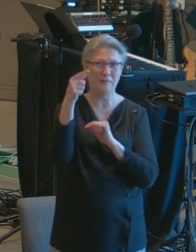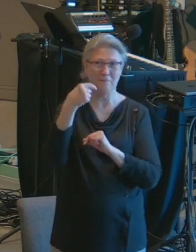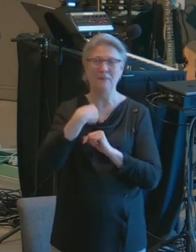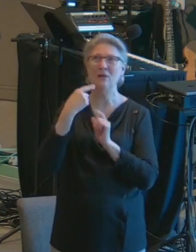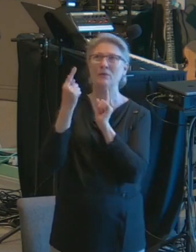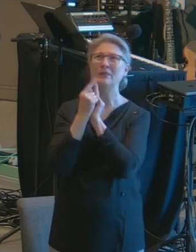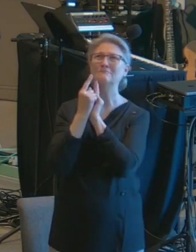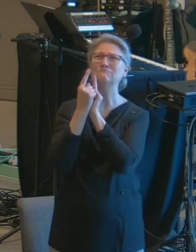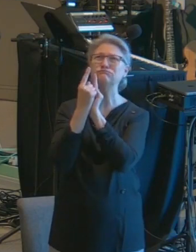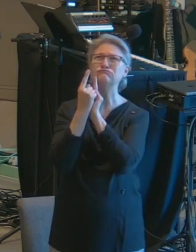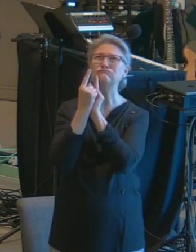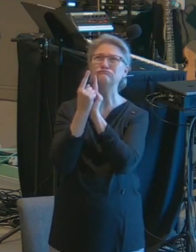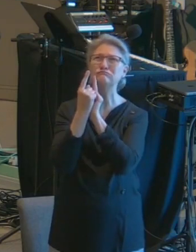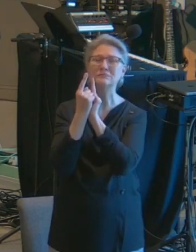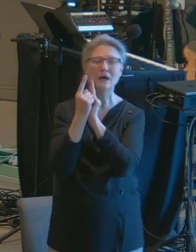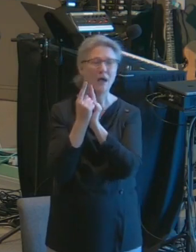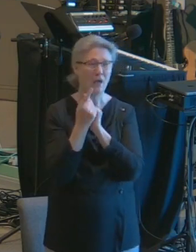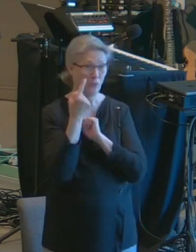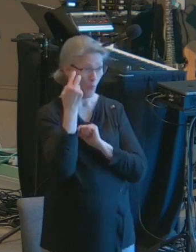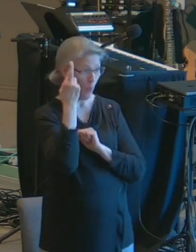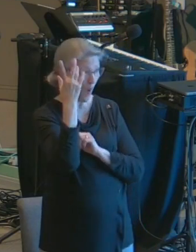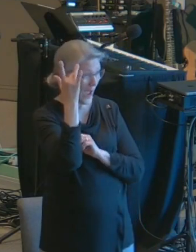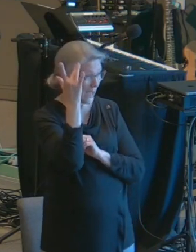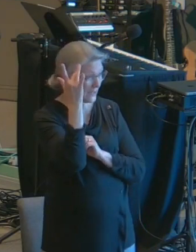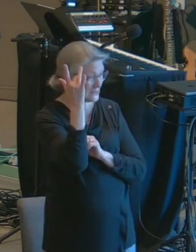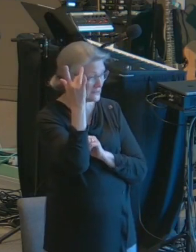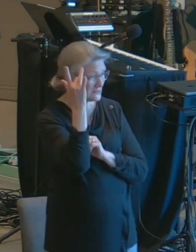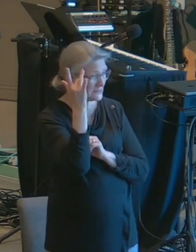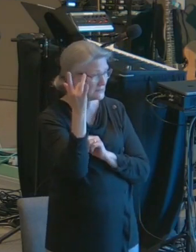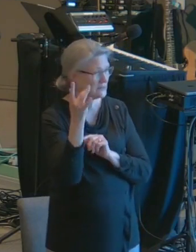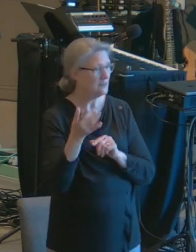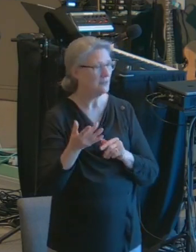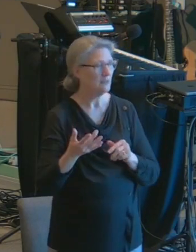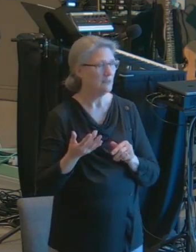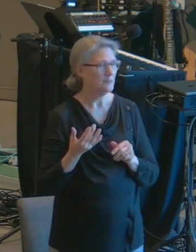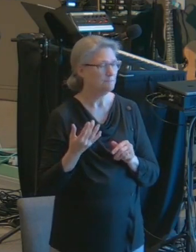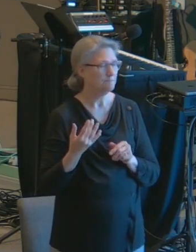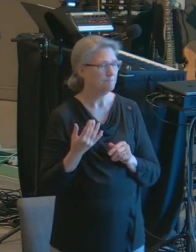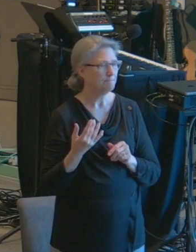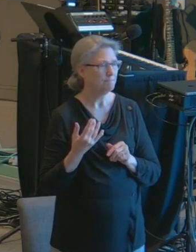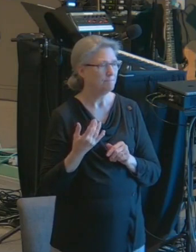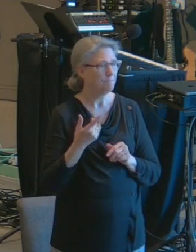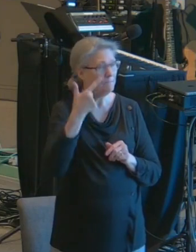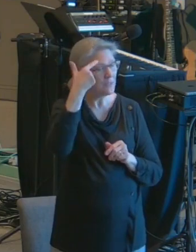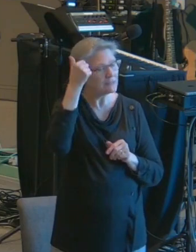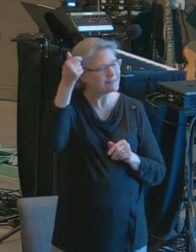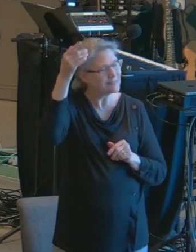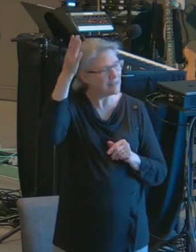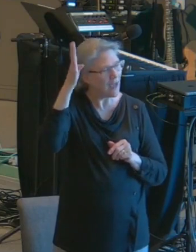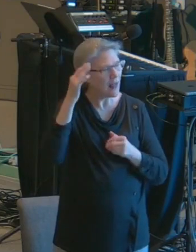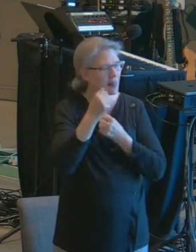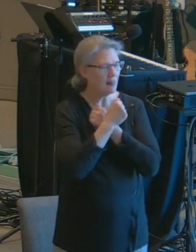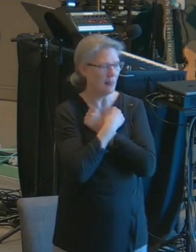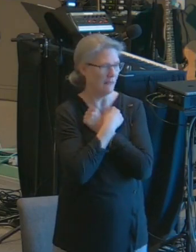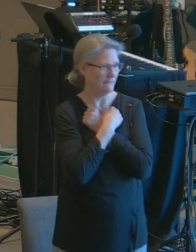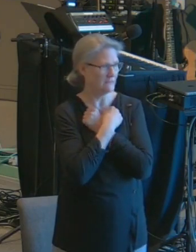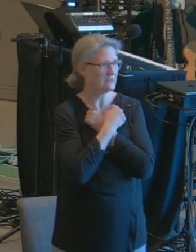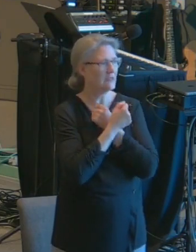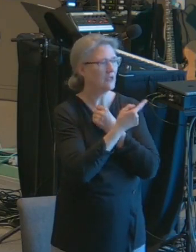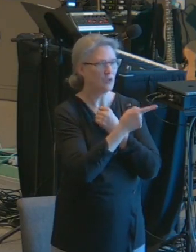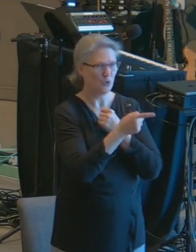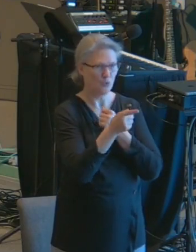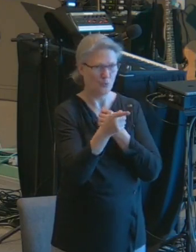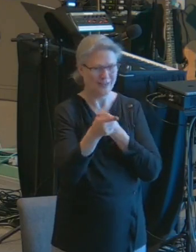And the reason that we're alone with God is because God loves us